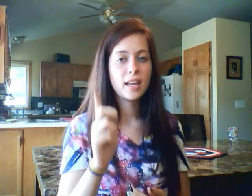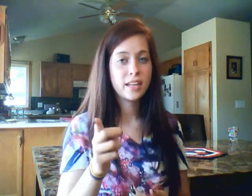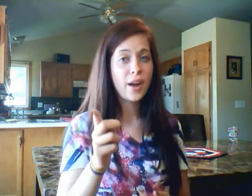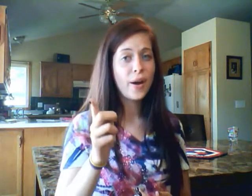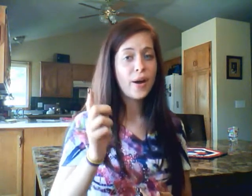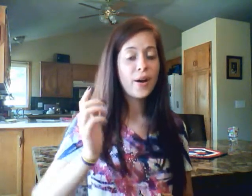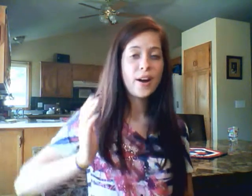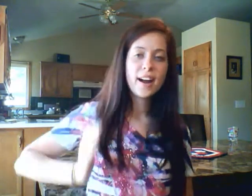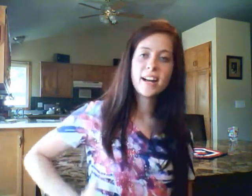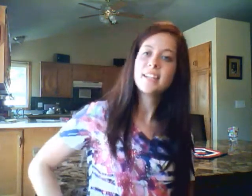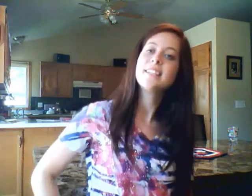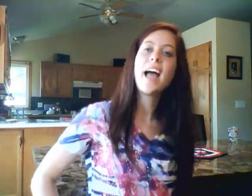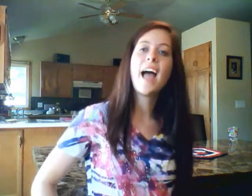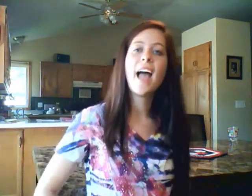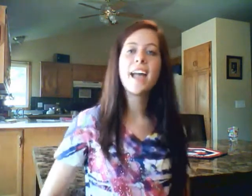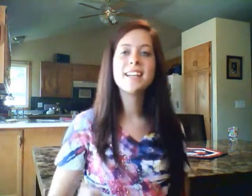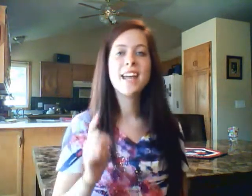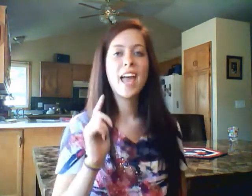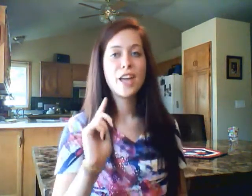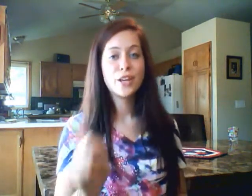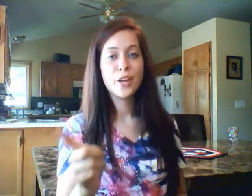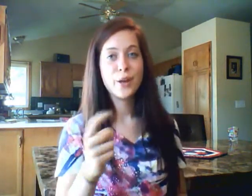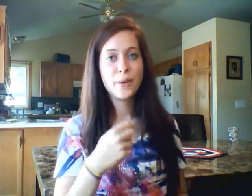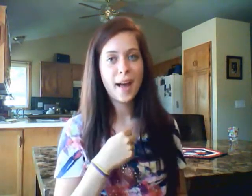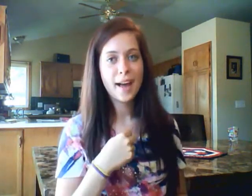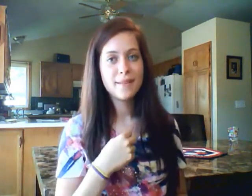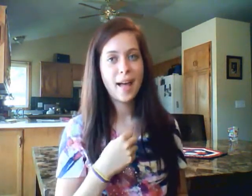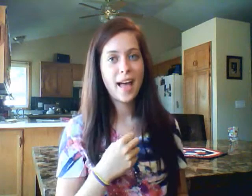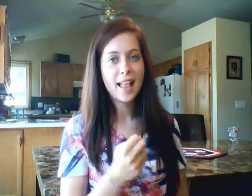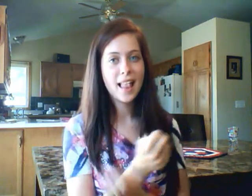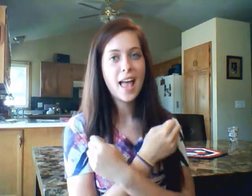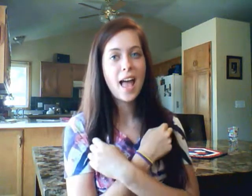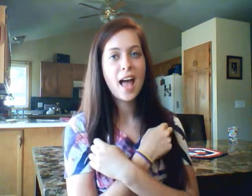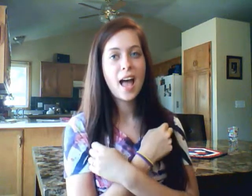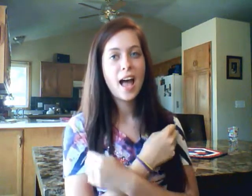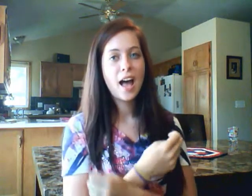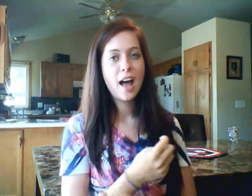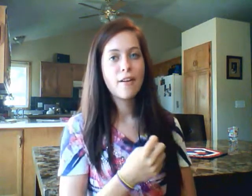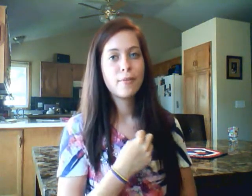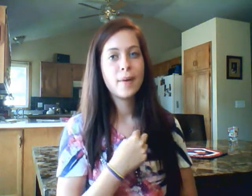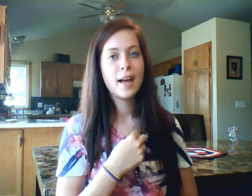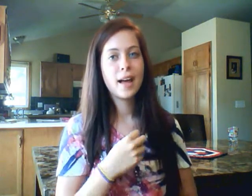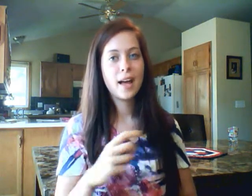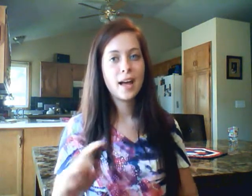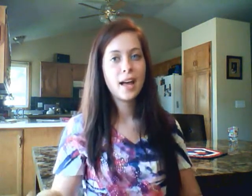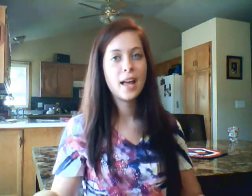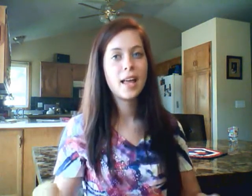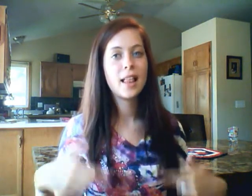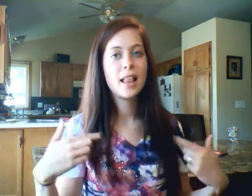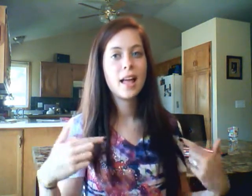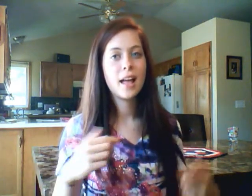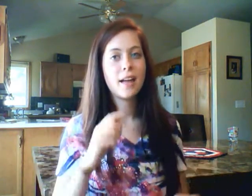your side. You are my love, my life,